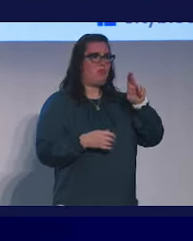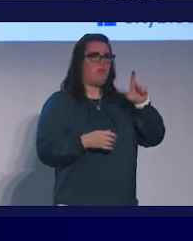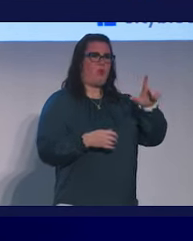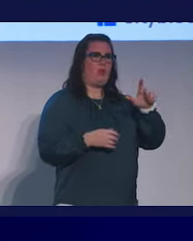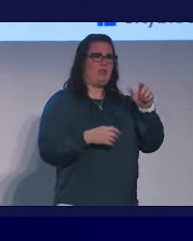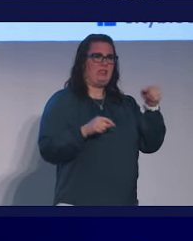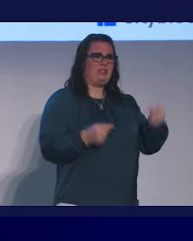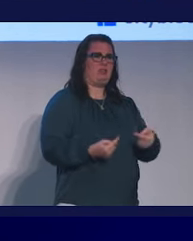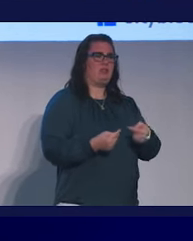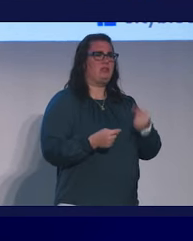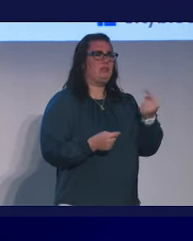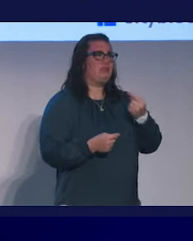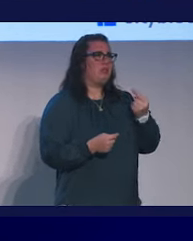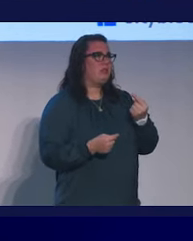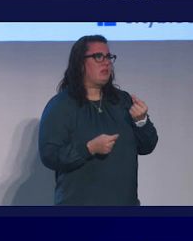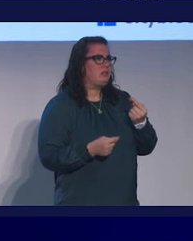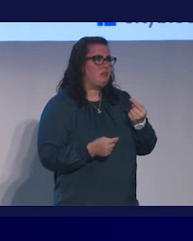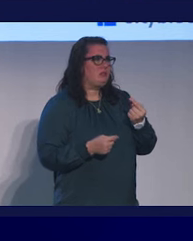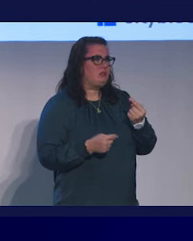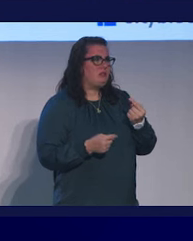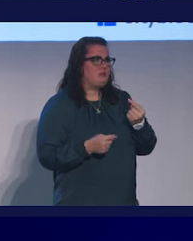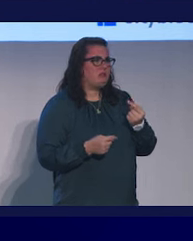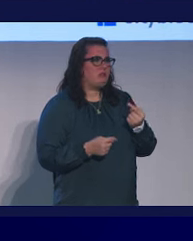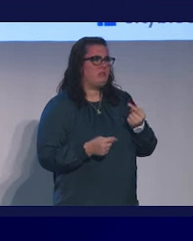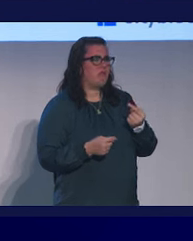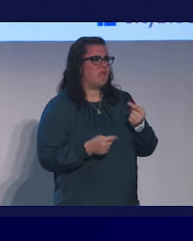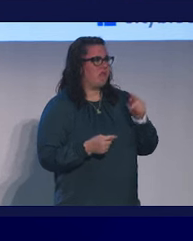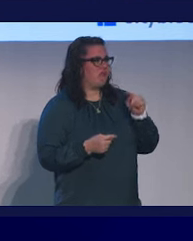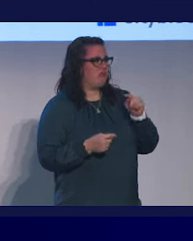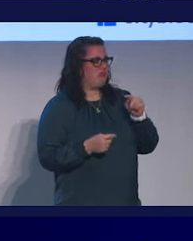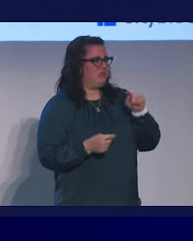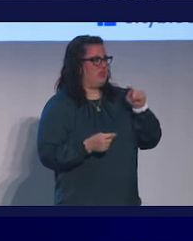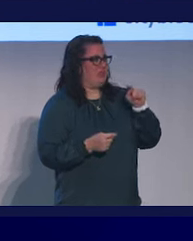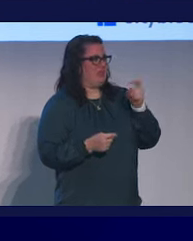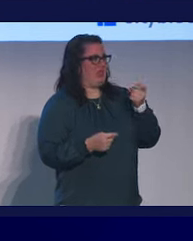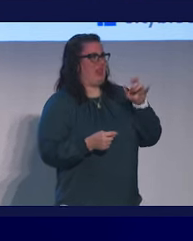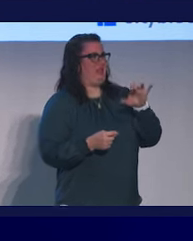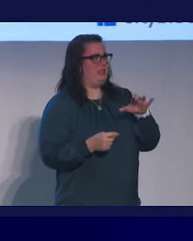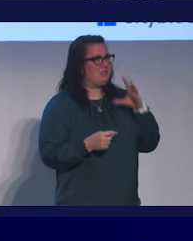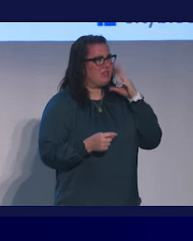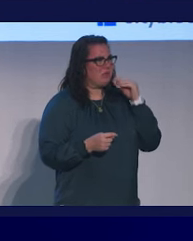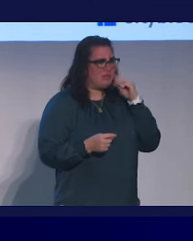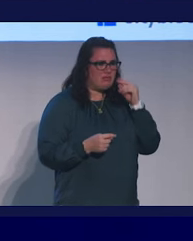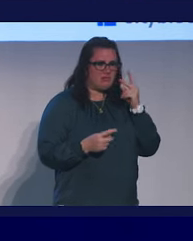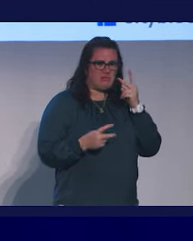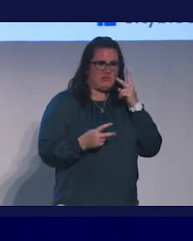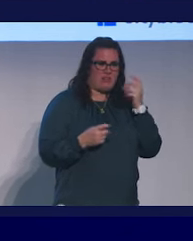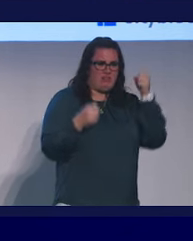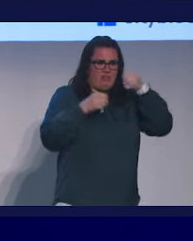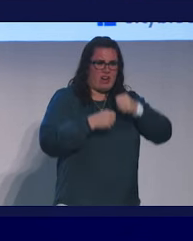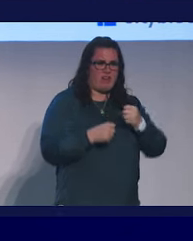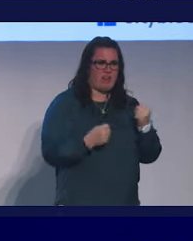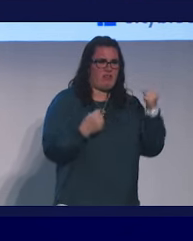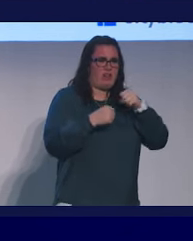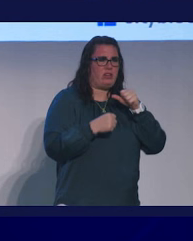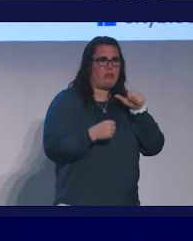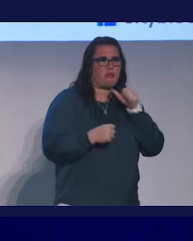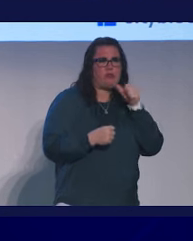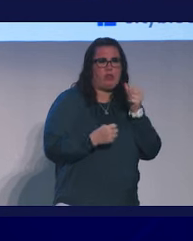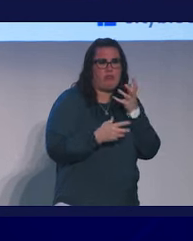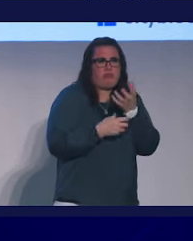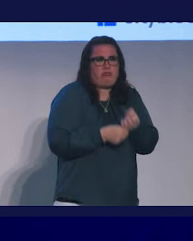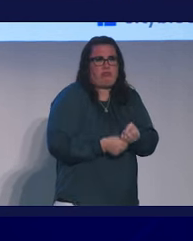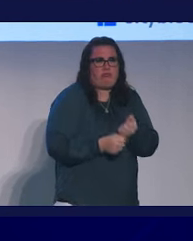that there is something that is so potent and toxic about an experience of fighting a fight that you don't believe in.